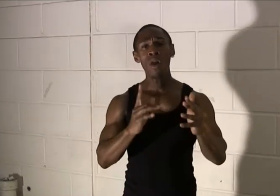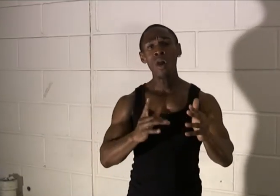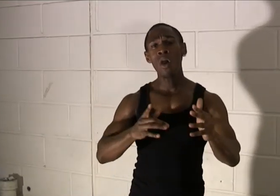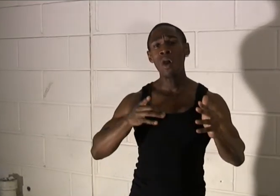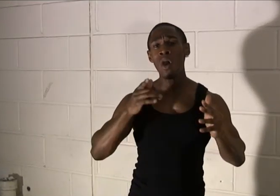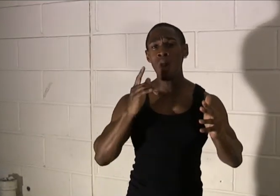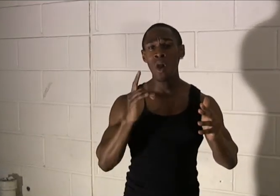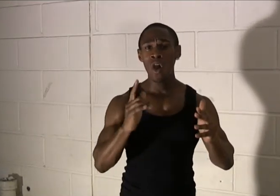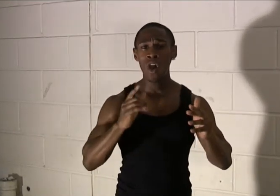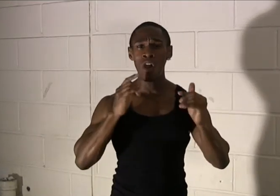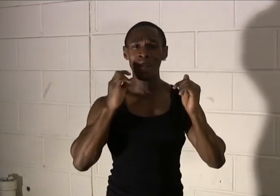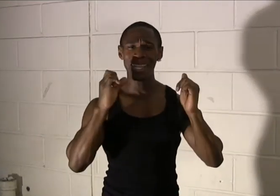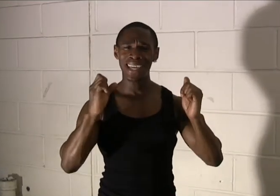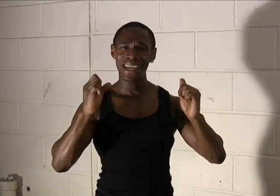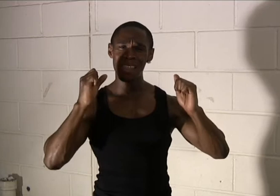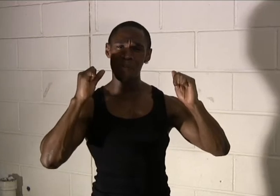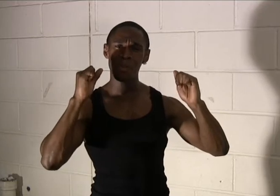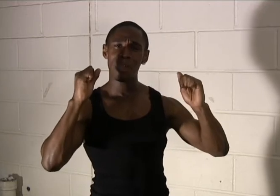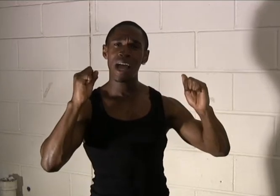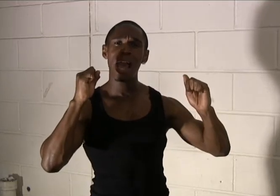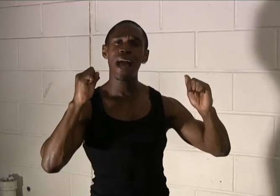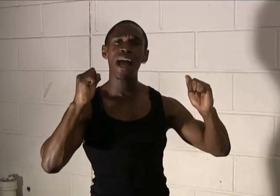Holy is bright